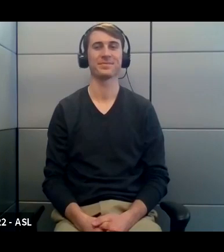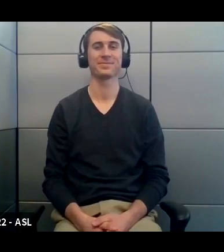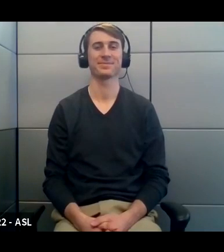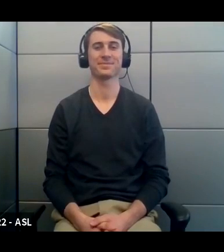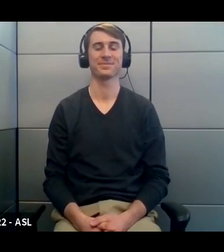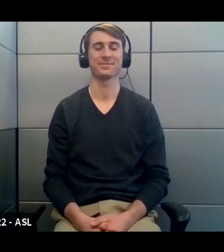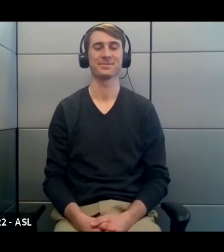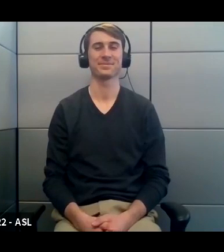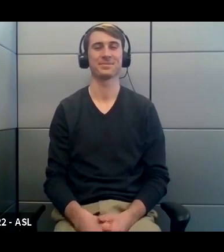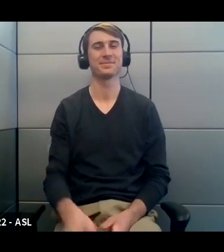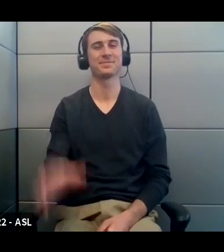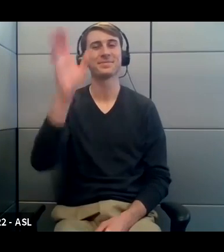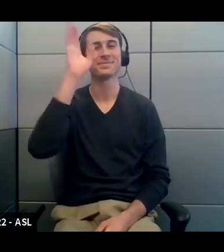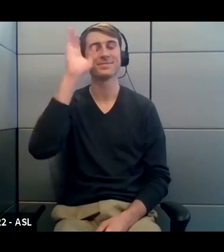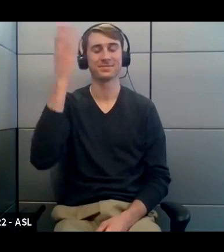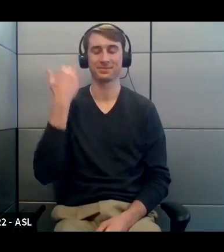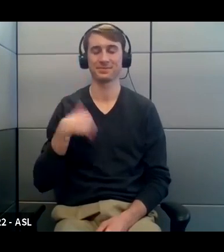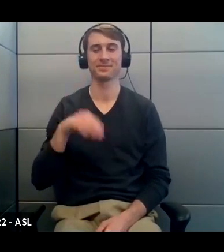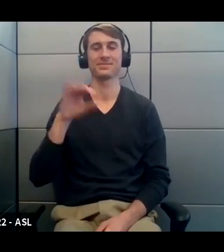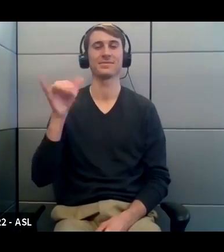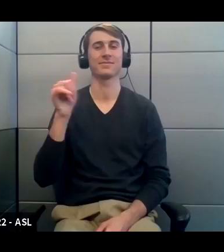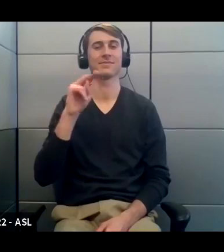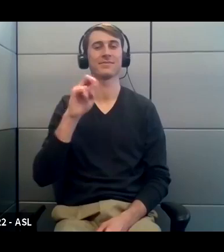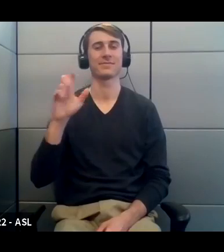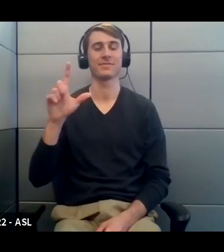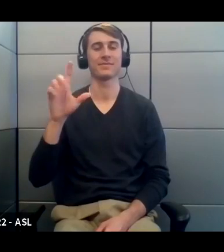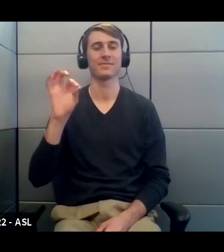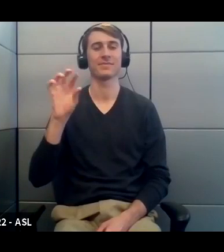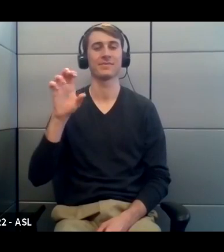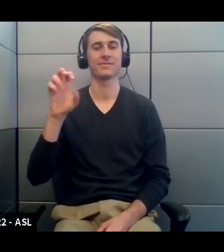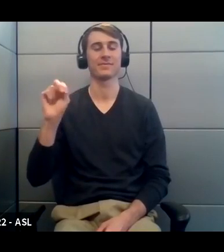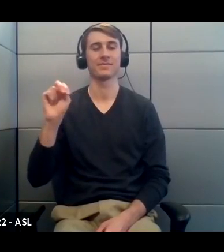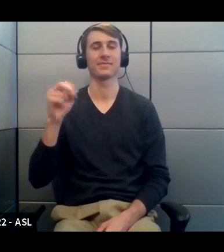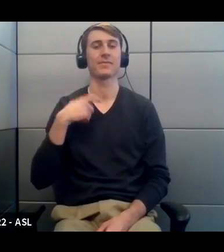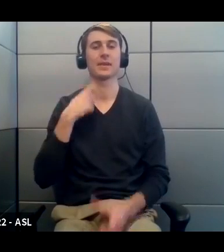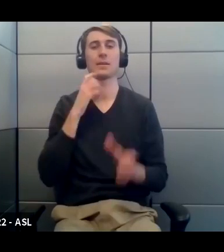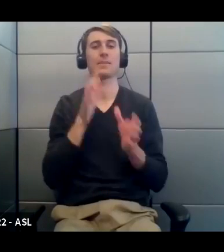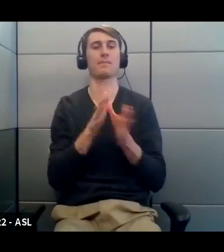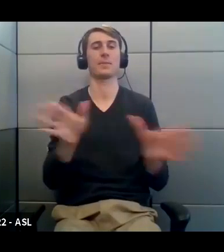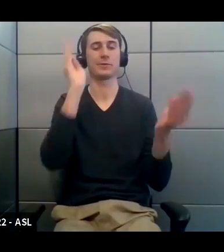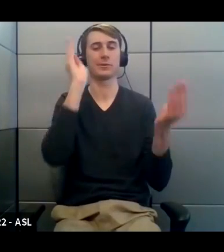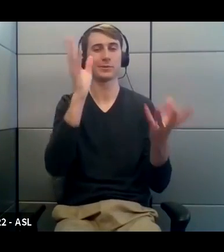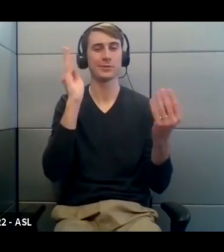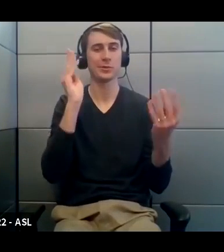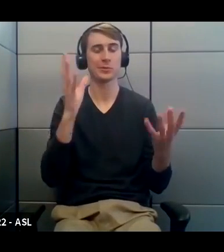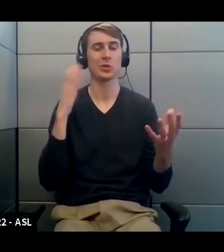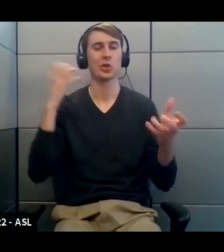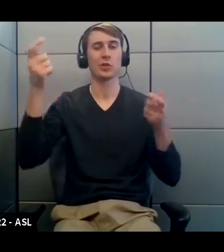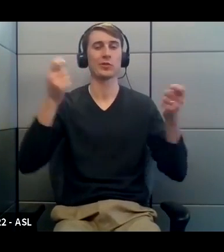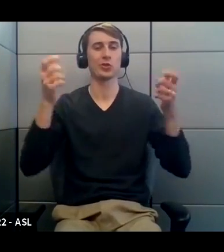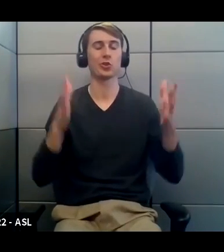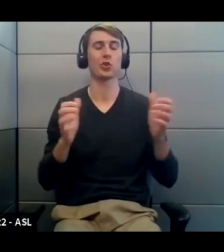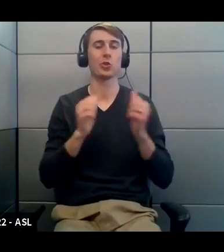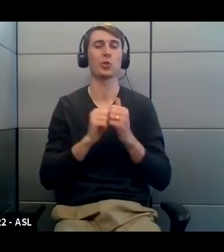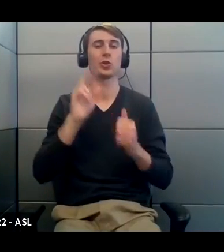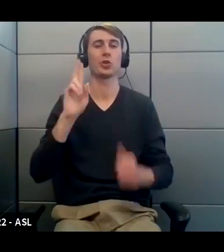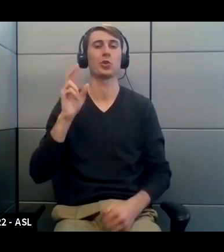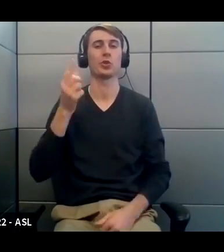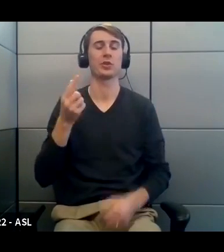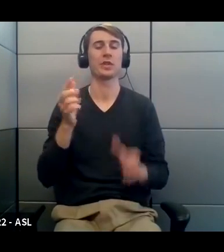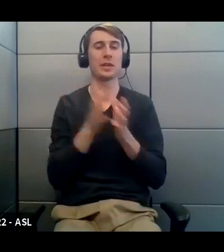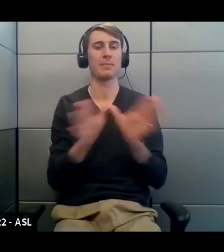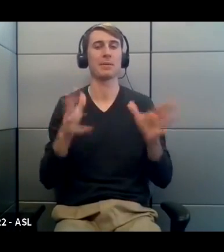Hi, I'm Janelle Friesen. I'm the Public Information Officer with the UG Public Health Department. It is March